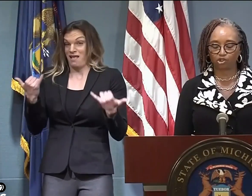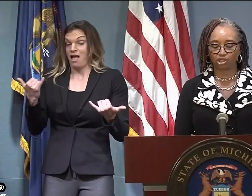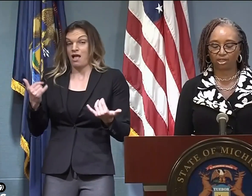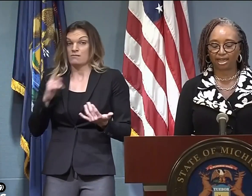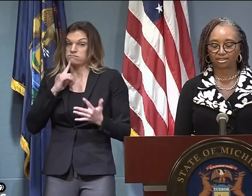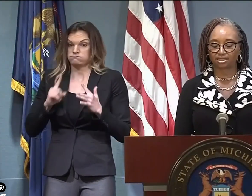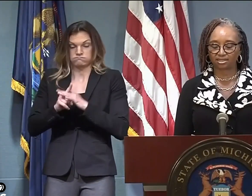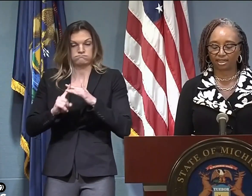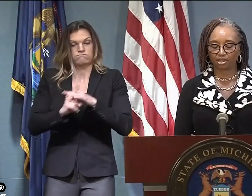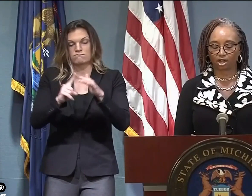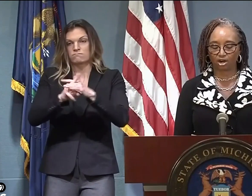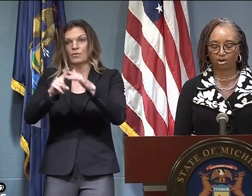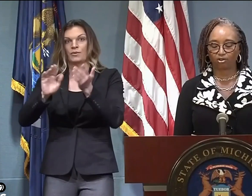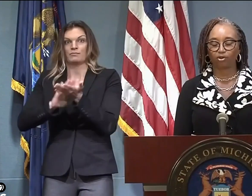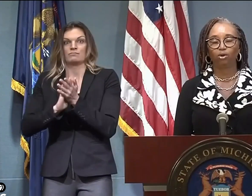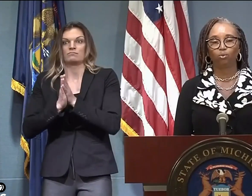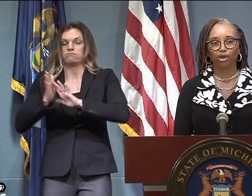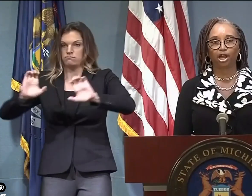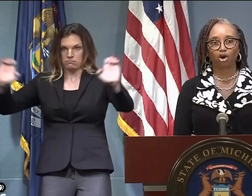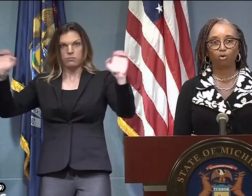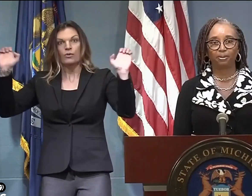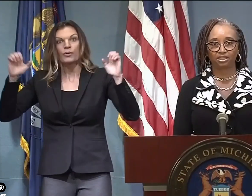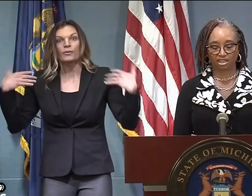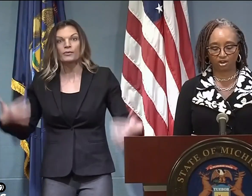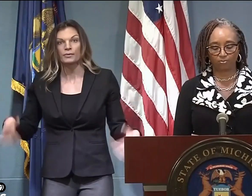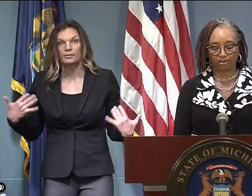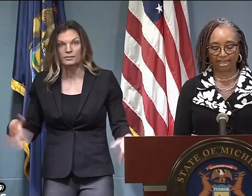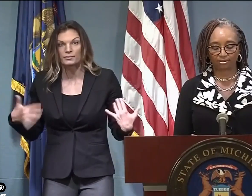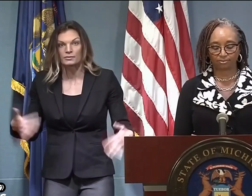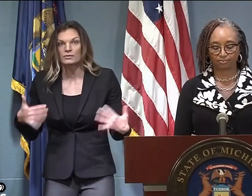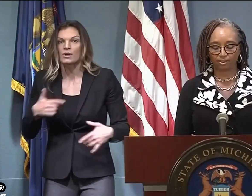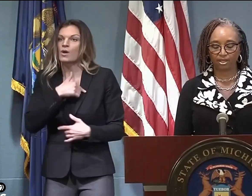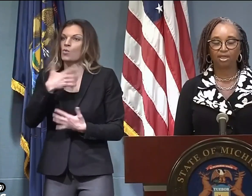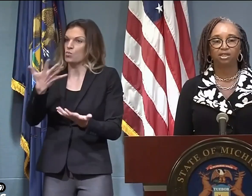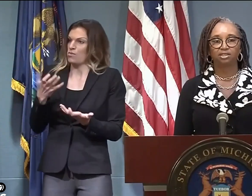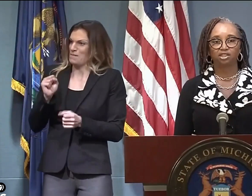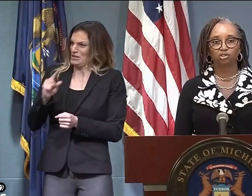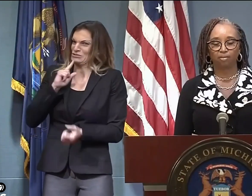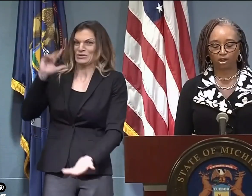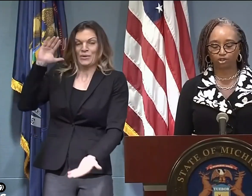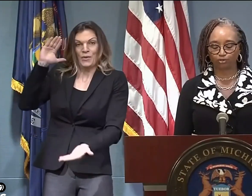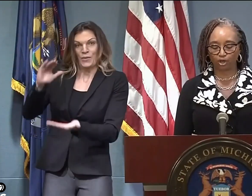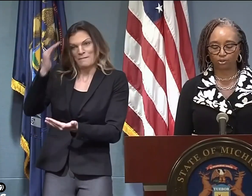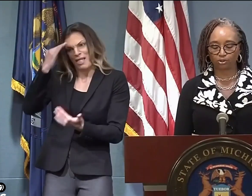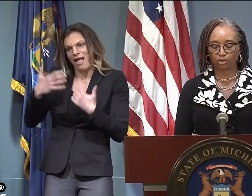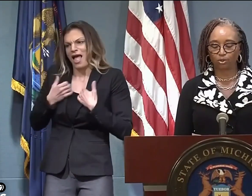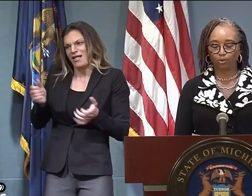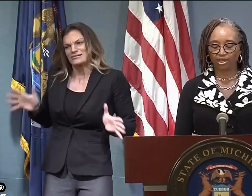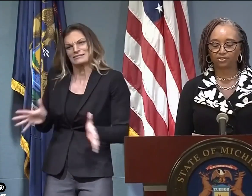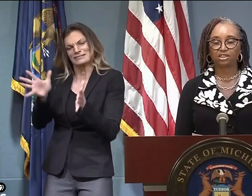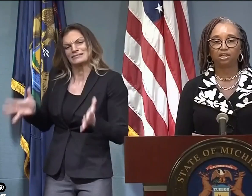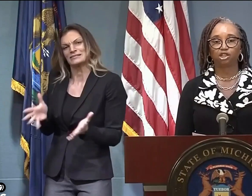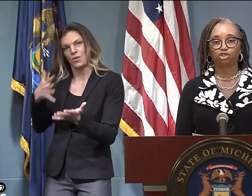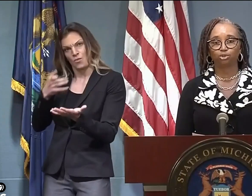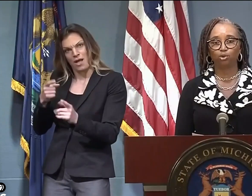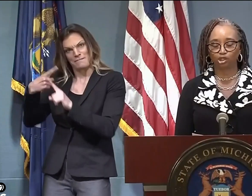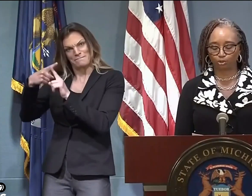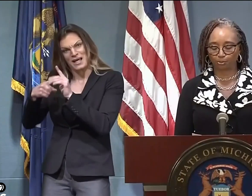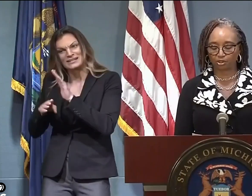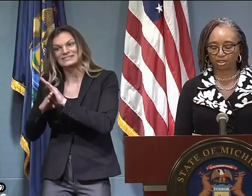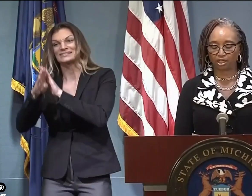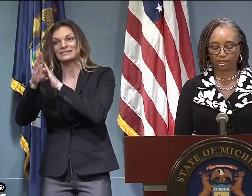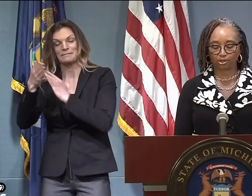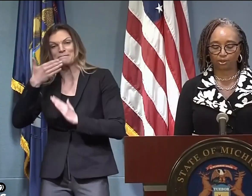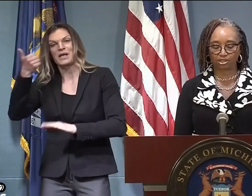escalating mental health crisis is emerging as a second curve we are hoping to help flatten. Since March